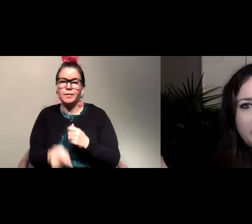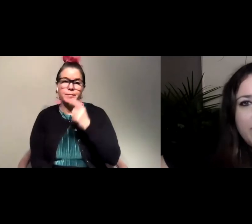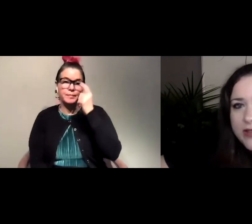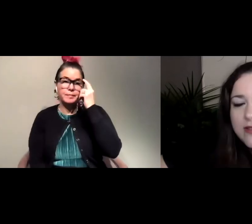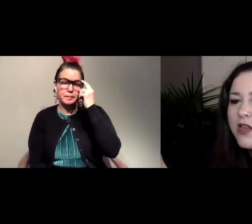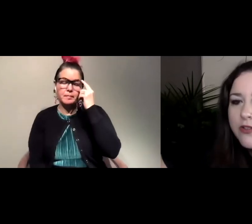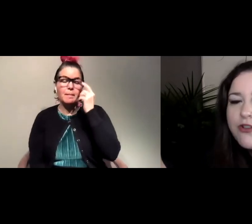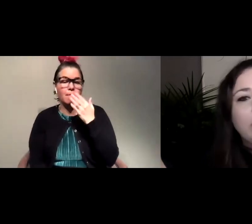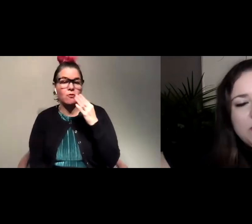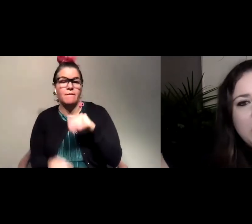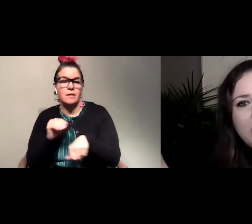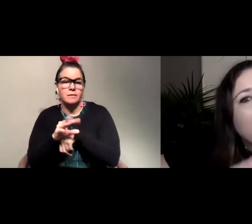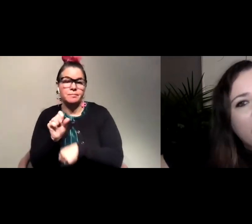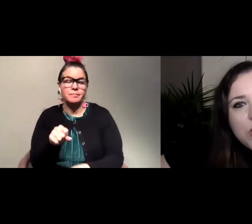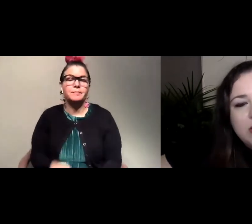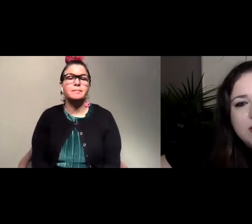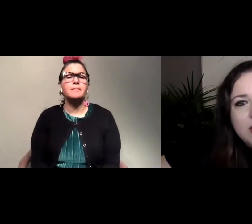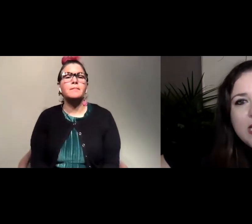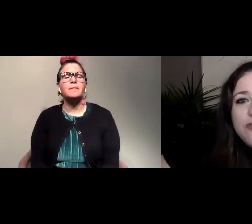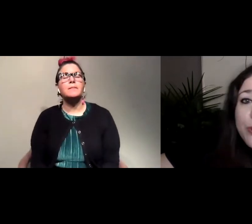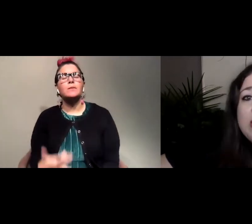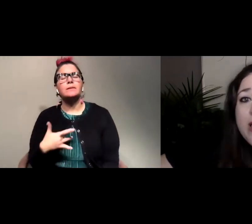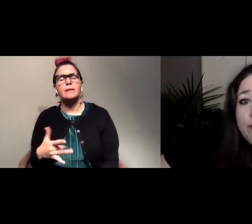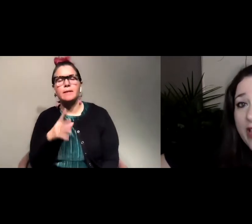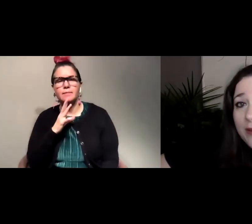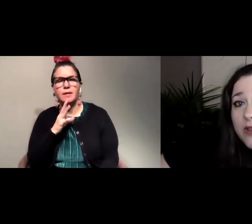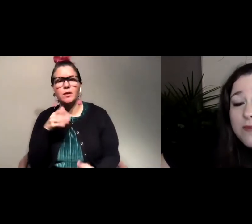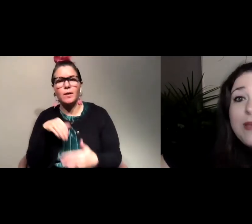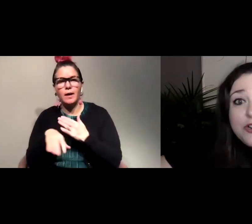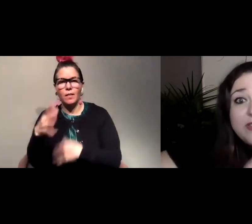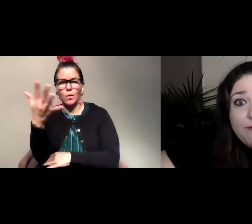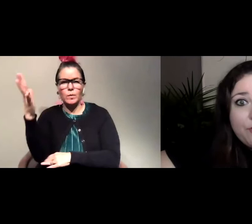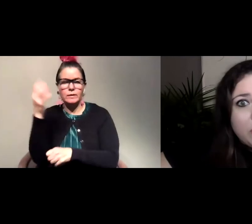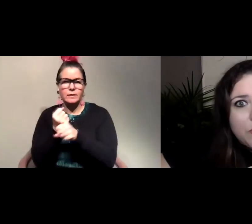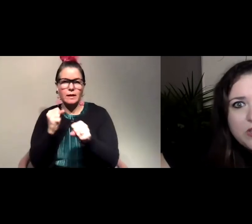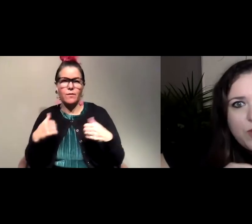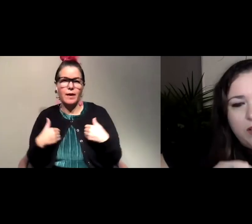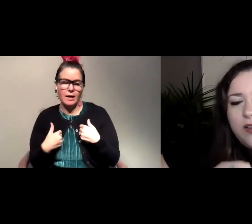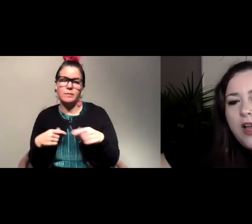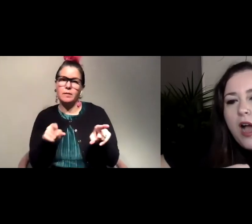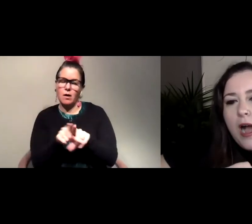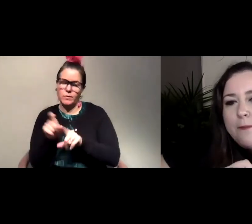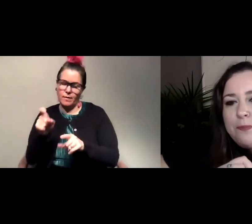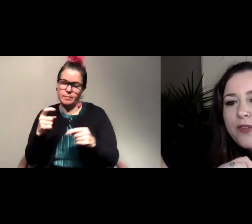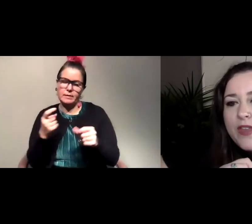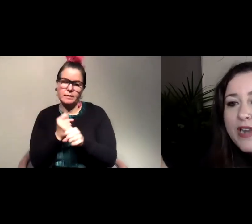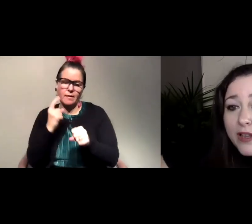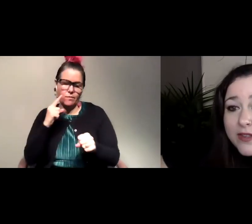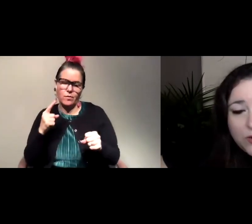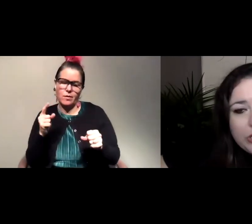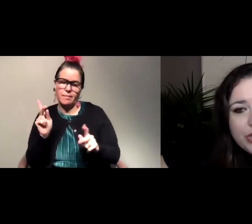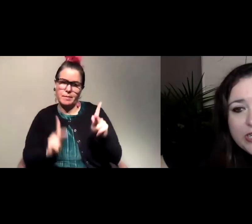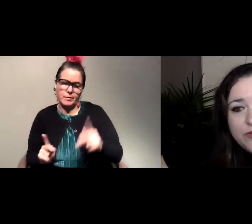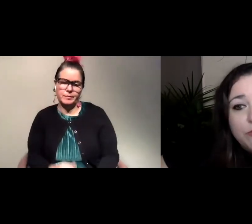Solid advice. So generally speaking, going to the woods is pretty safe for the animals, but make sure it's safe for you as well. Um, the